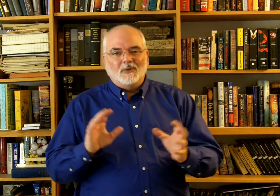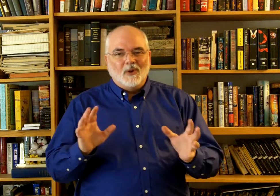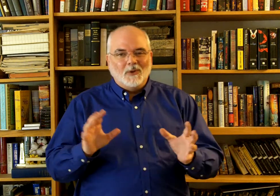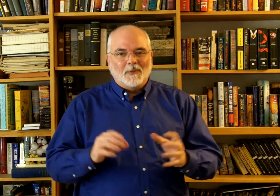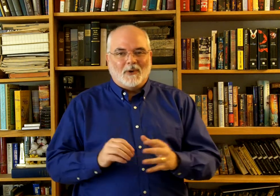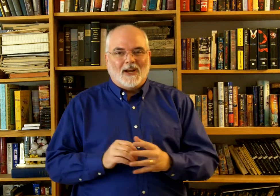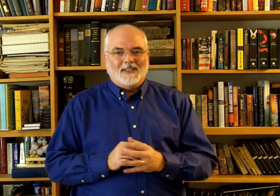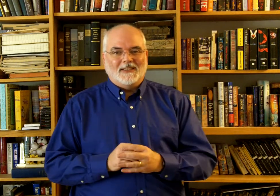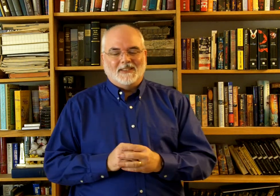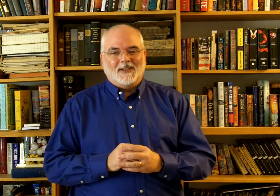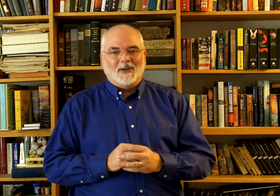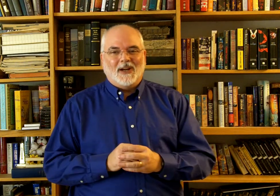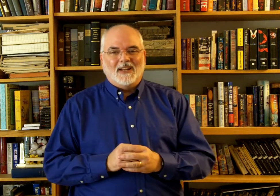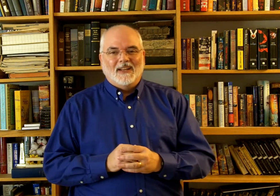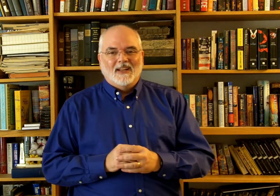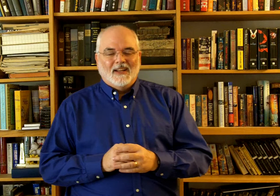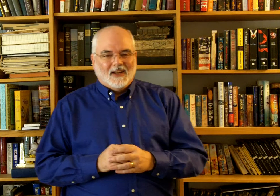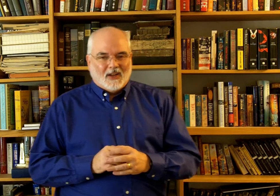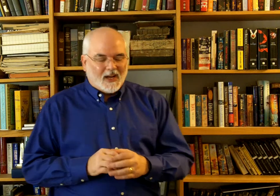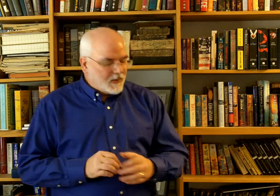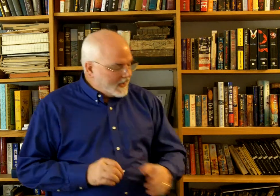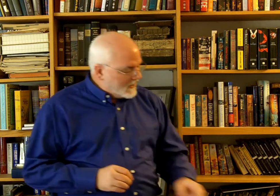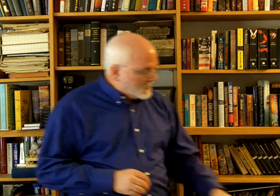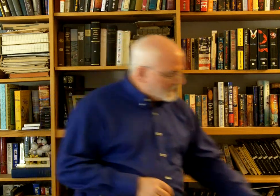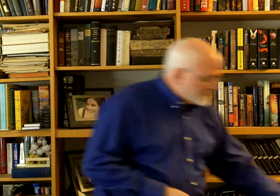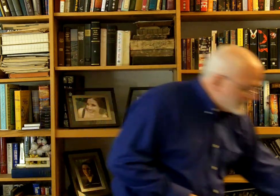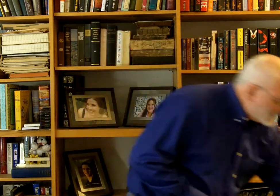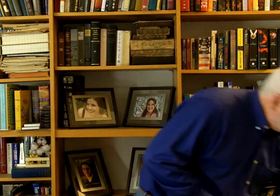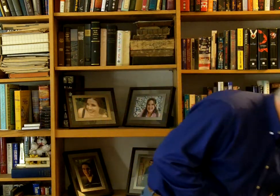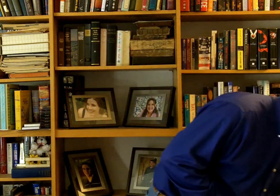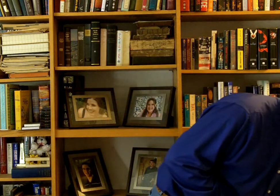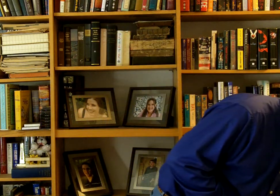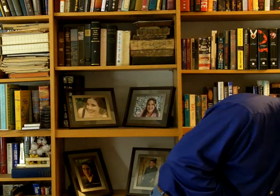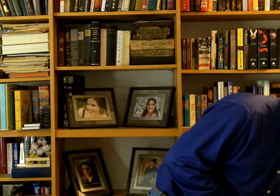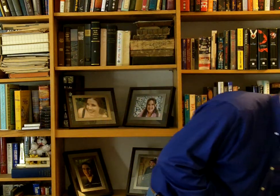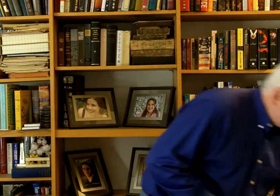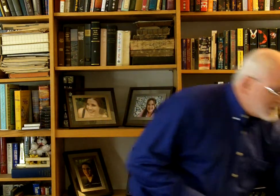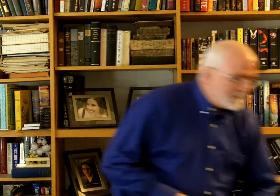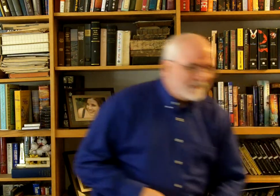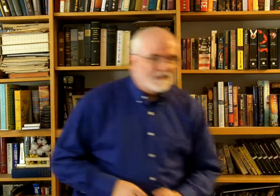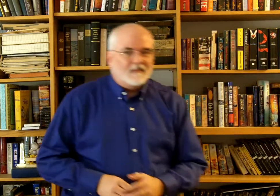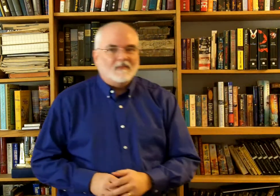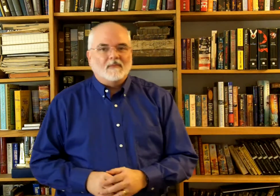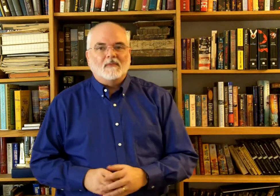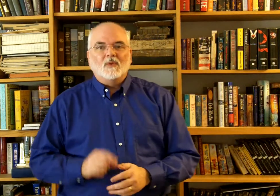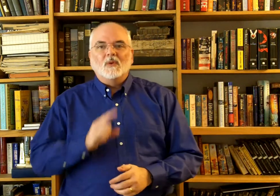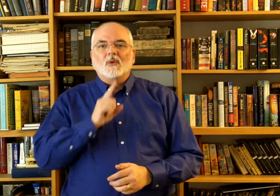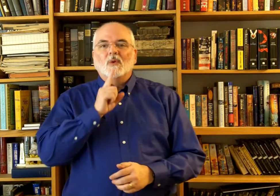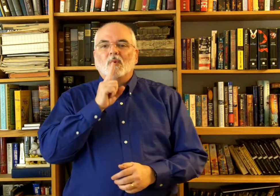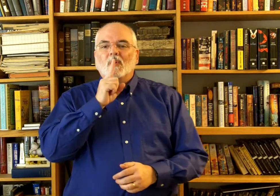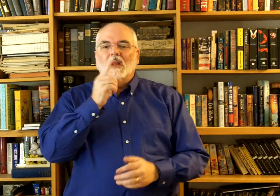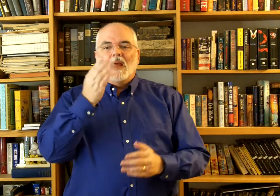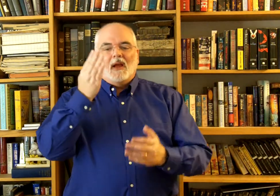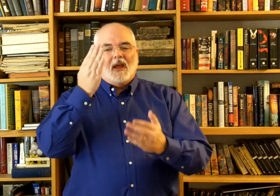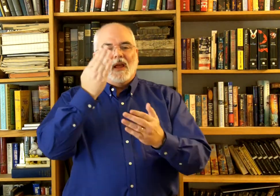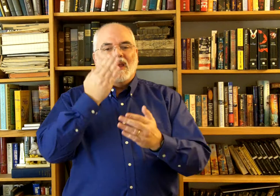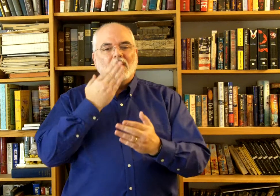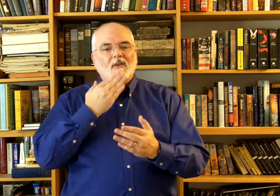no surprises. All right, here we go. How sweet, how heavenly